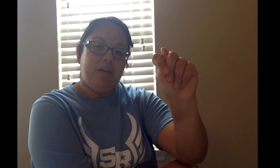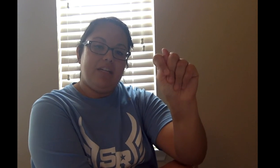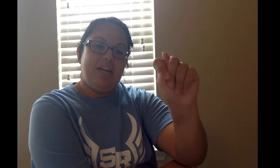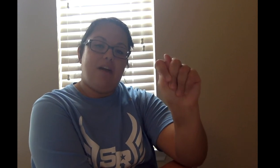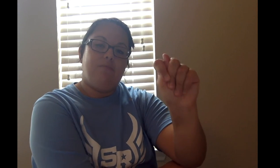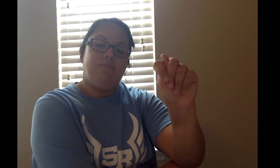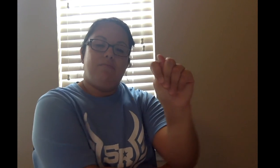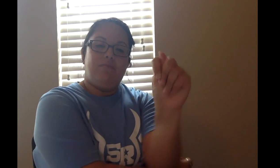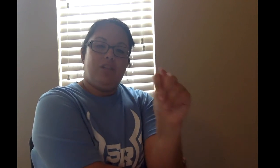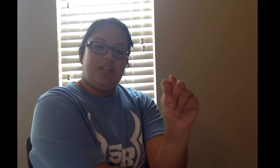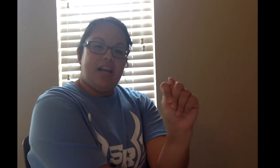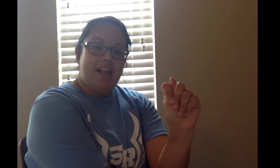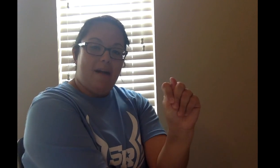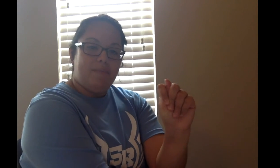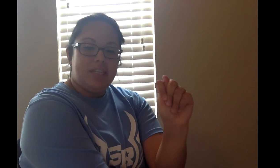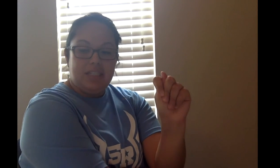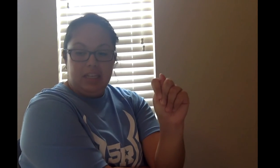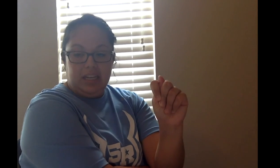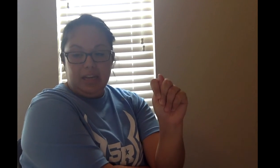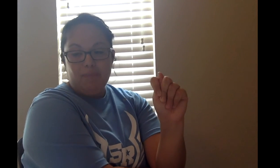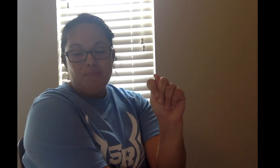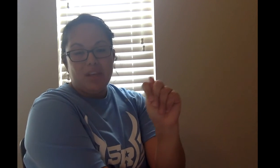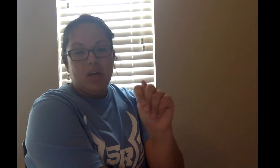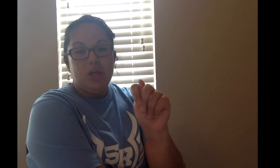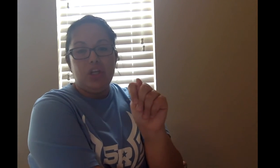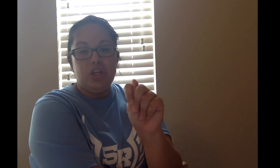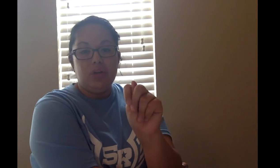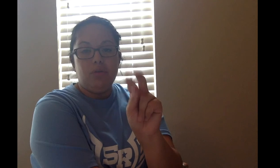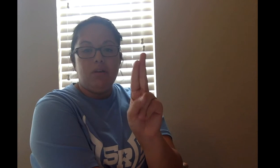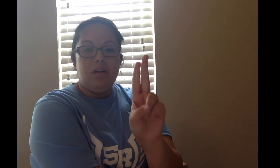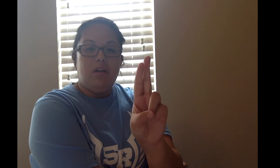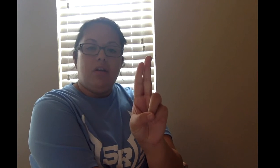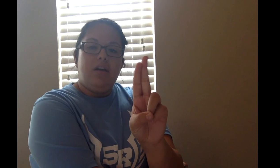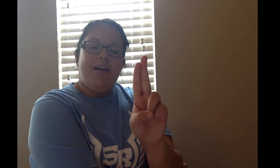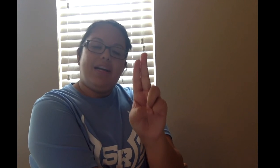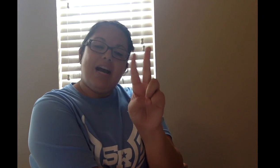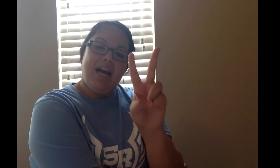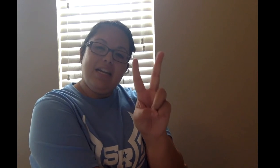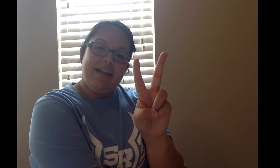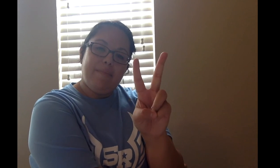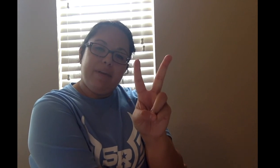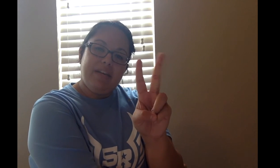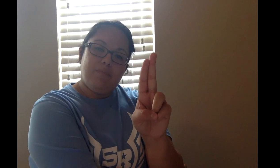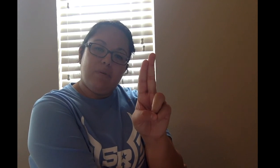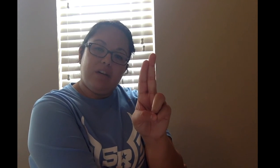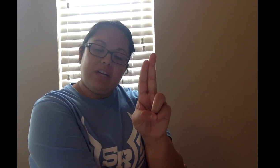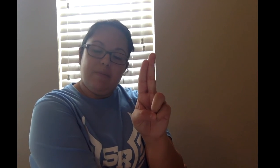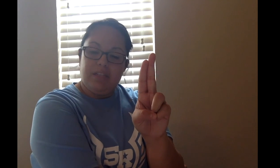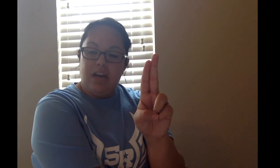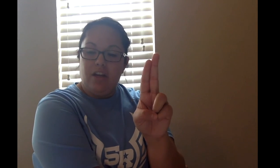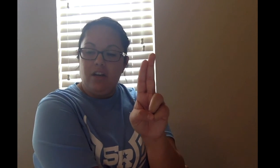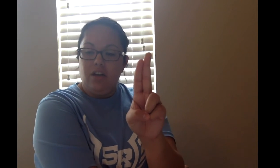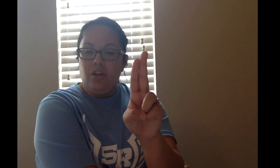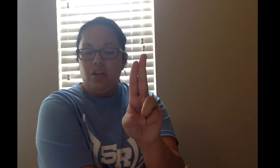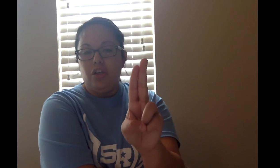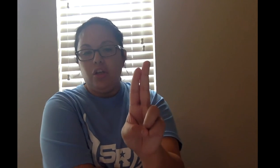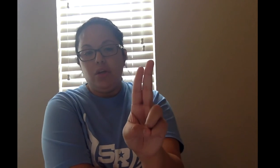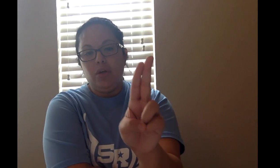bring it down, just like that, T, U, kind of like a piece, but we're going to keep it together, U,